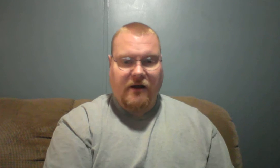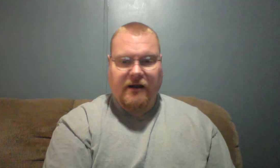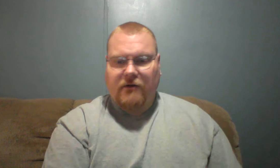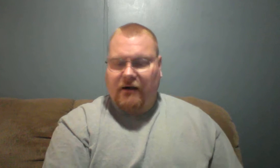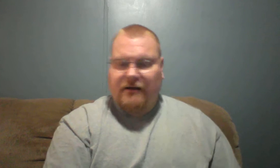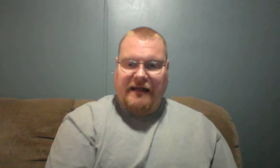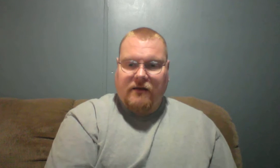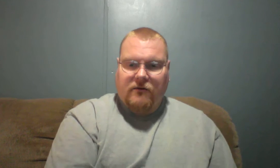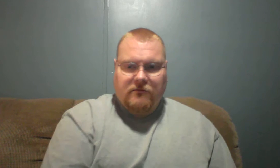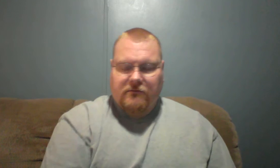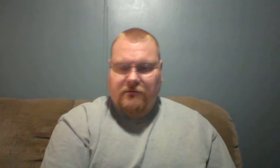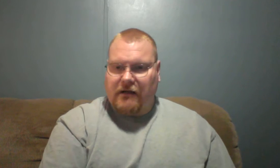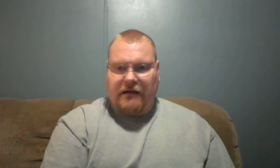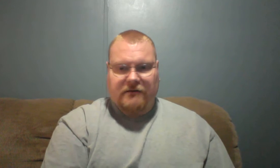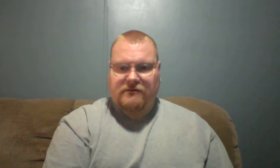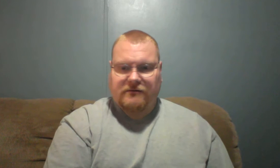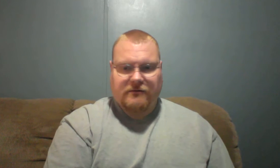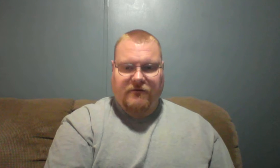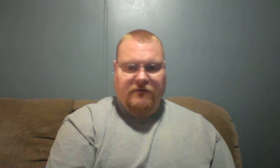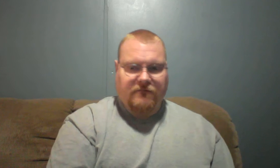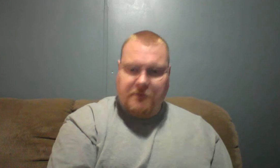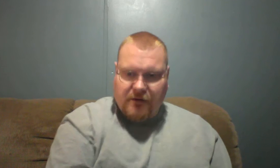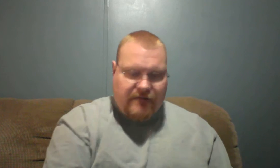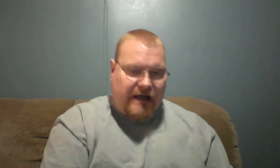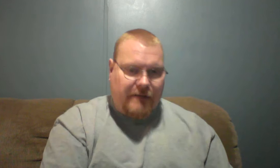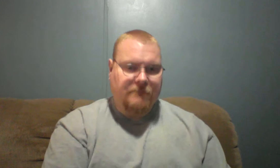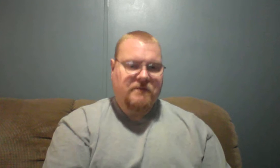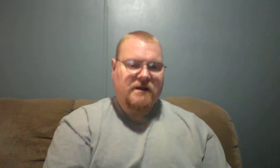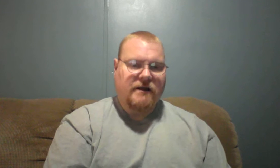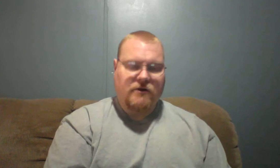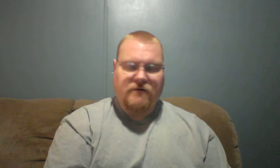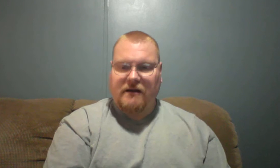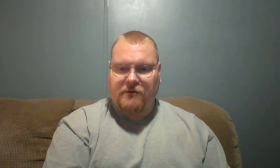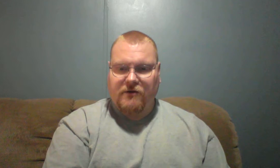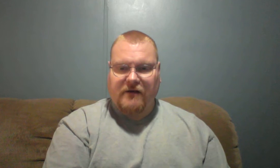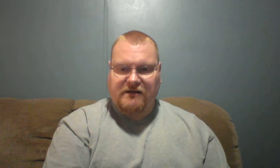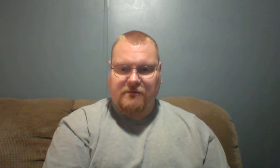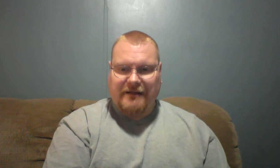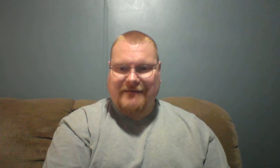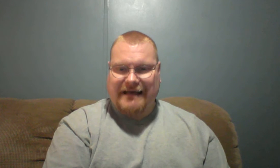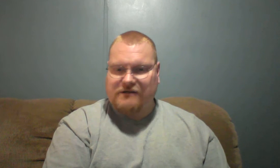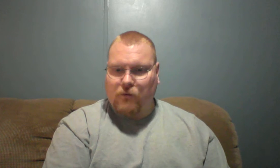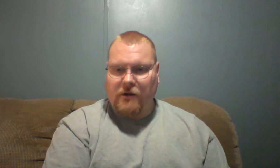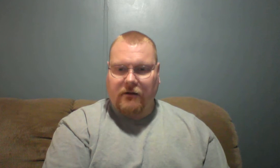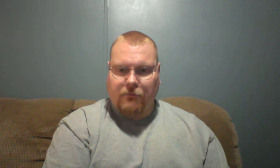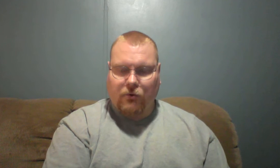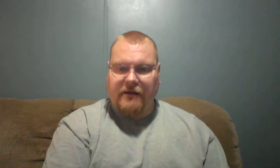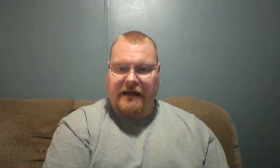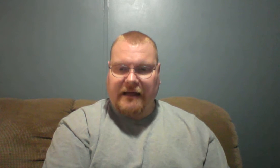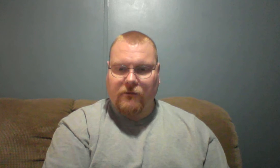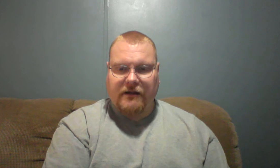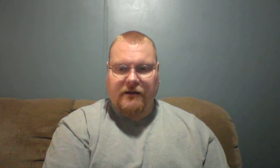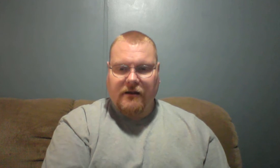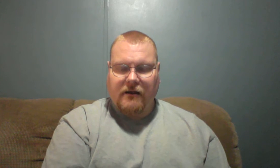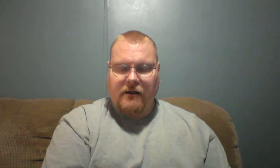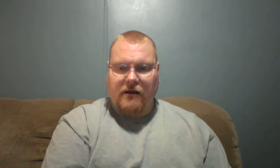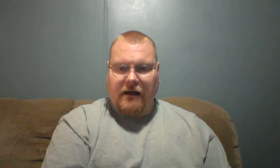I know God can heal, uh, firmly believe that, but you know, you've got to, you've got to believe that as well and pray that. we, uh,